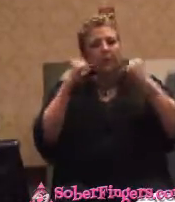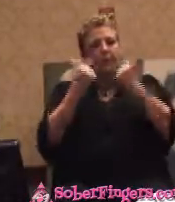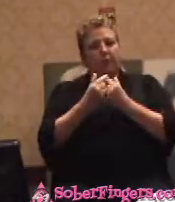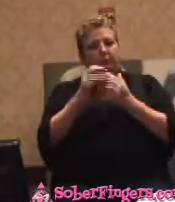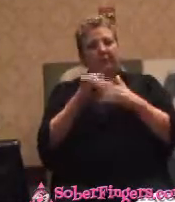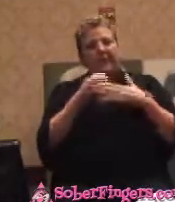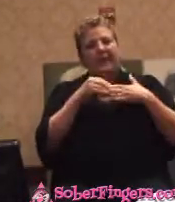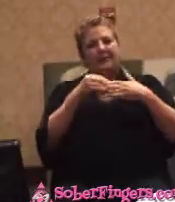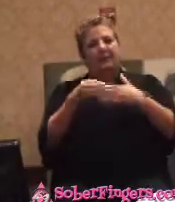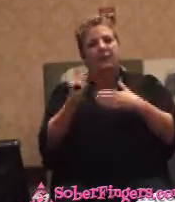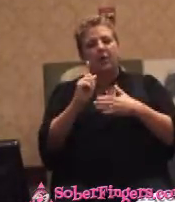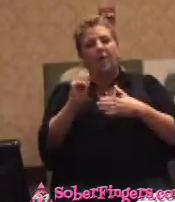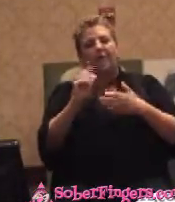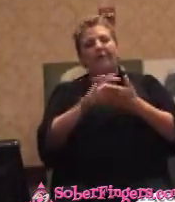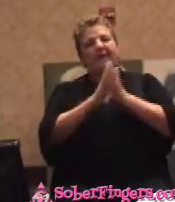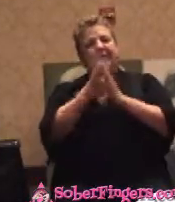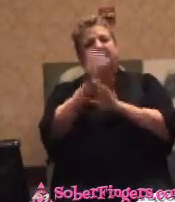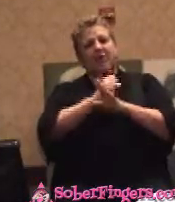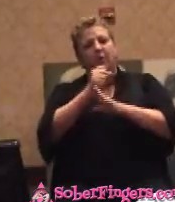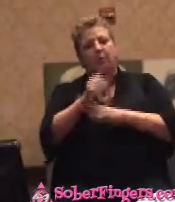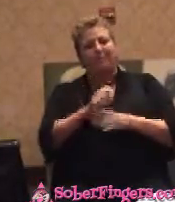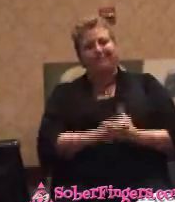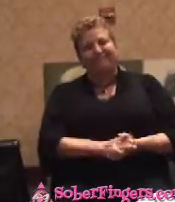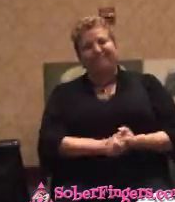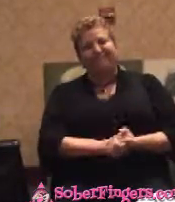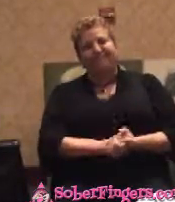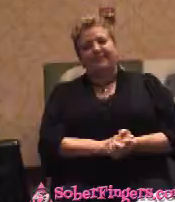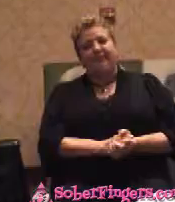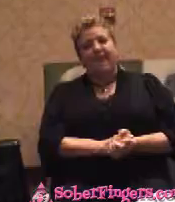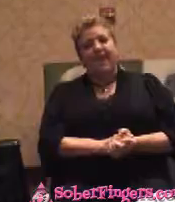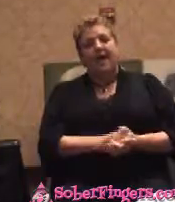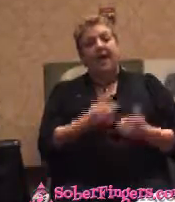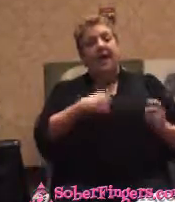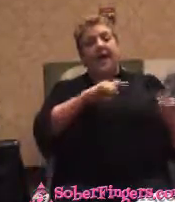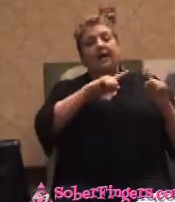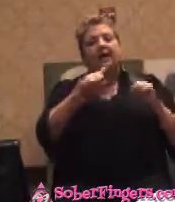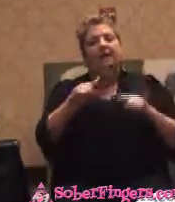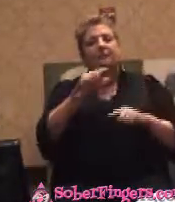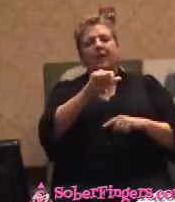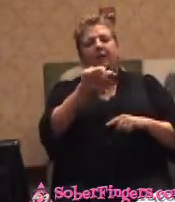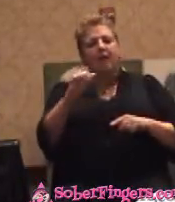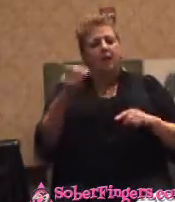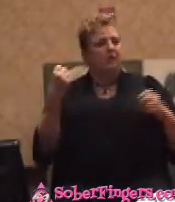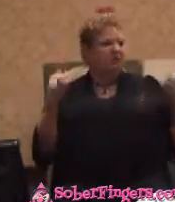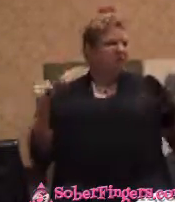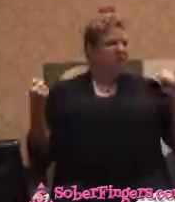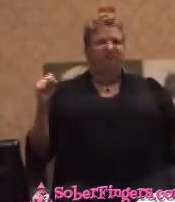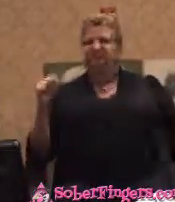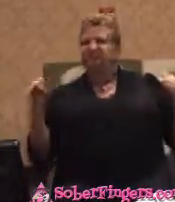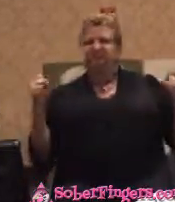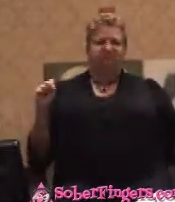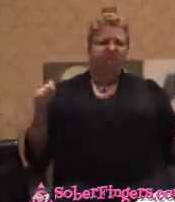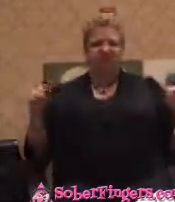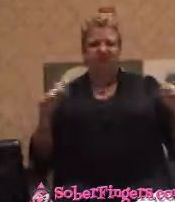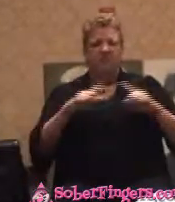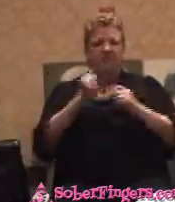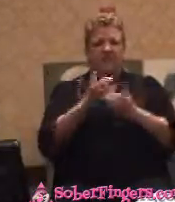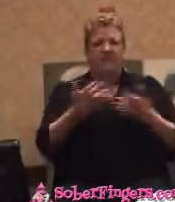really sober. I came down, folks, and I'm just resistant to everything. I did not realize